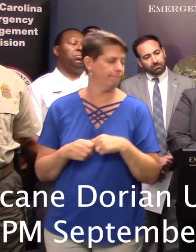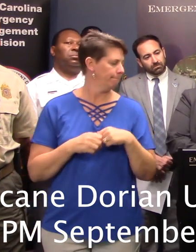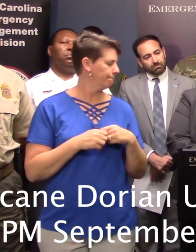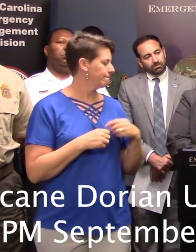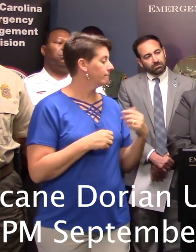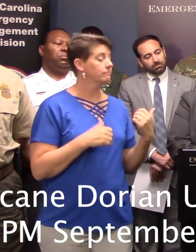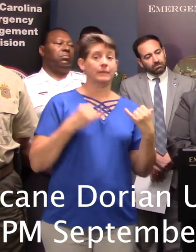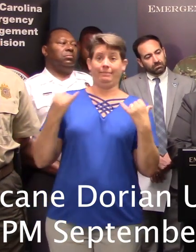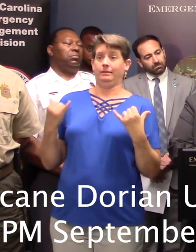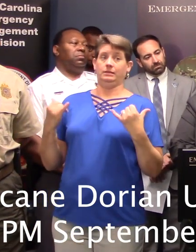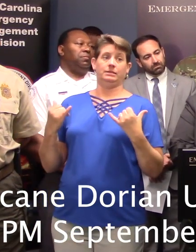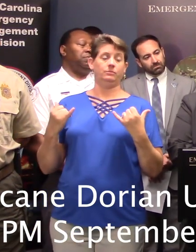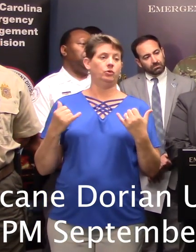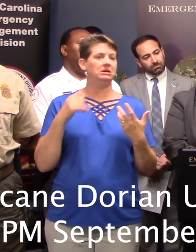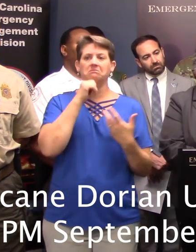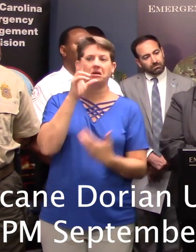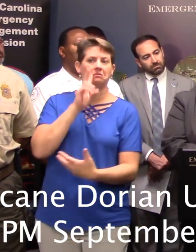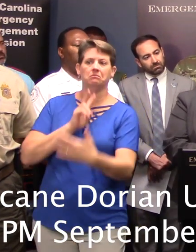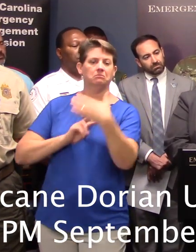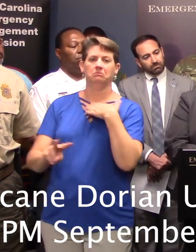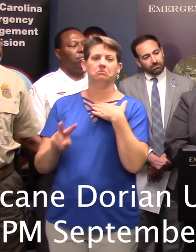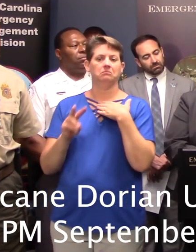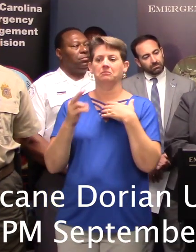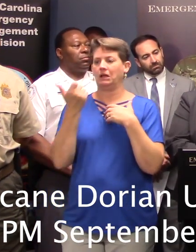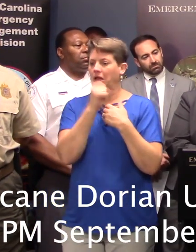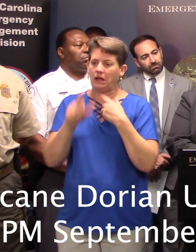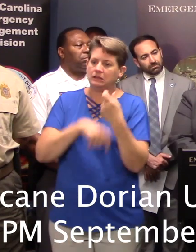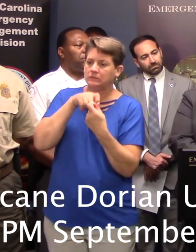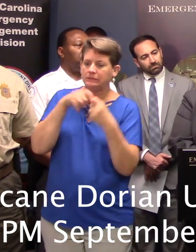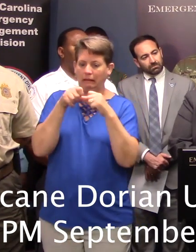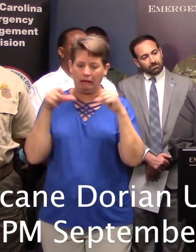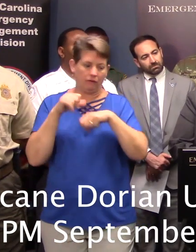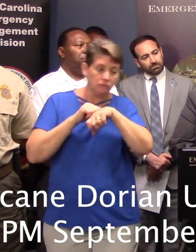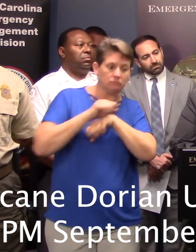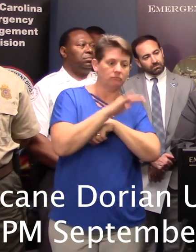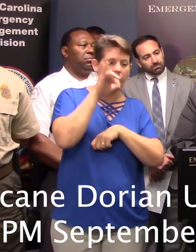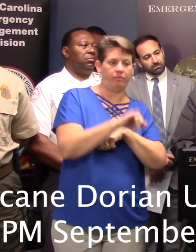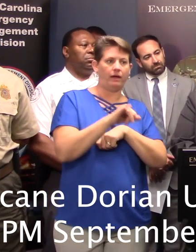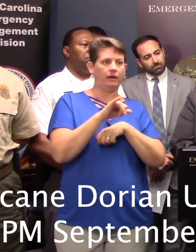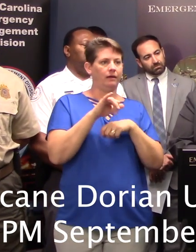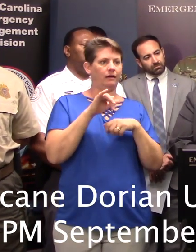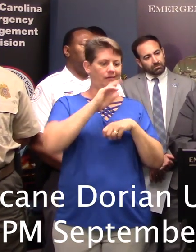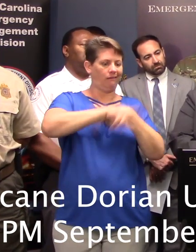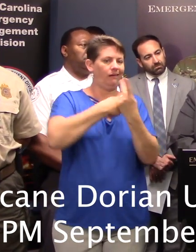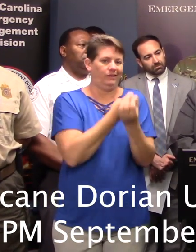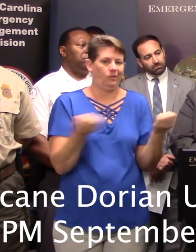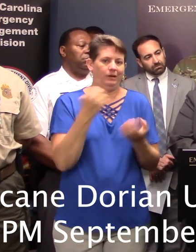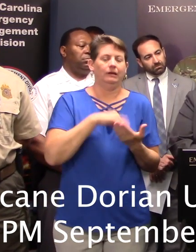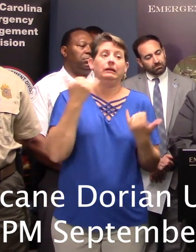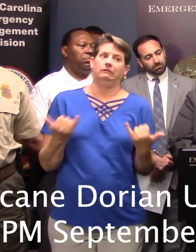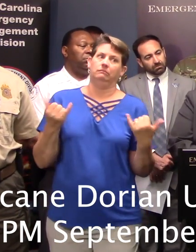At this point in time, we don't see an area that we would need to deploy a device like that. Again, it's a different